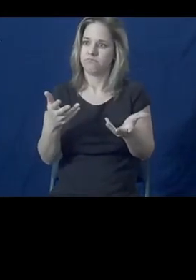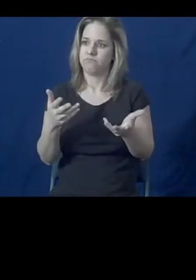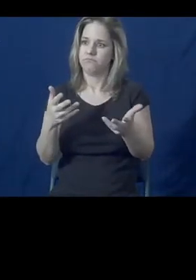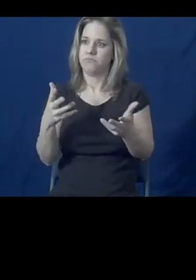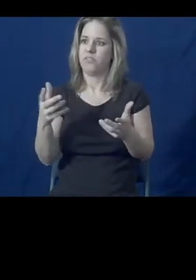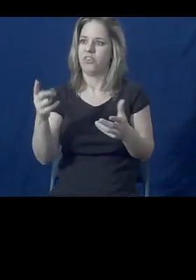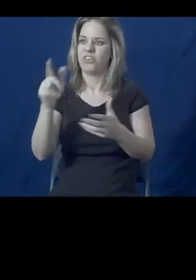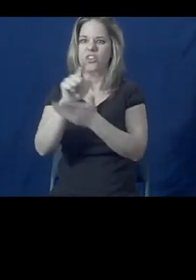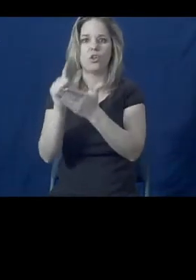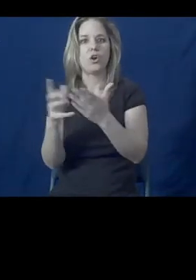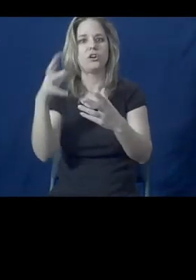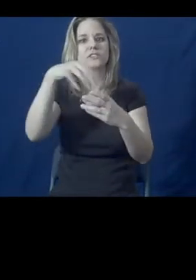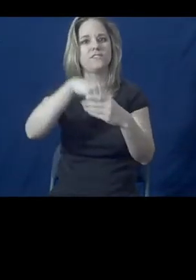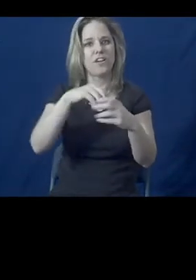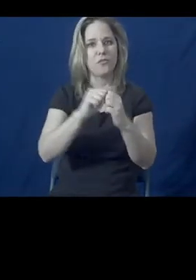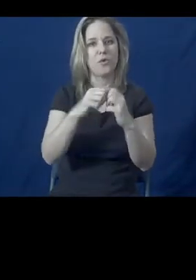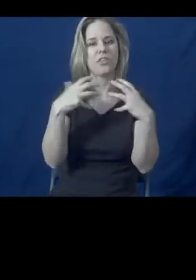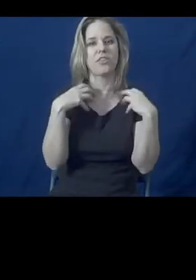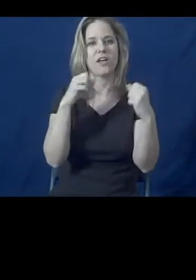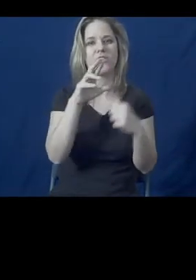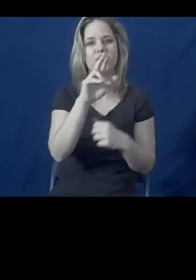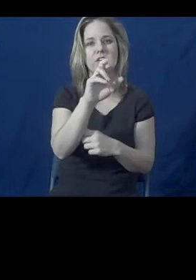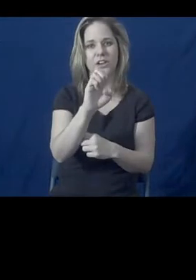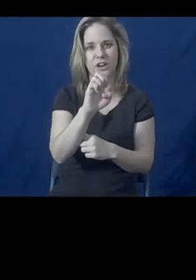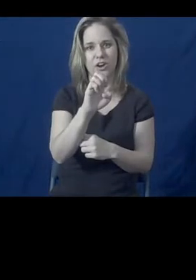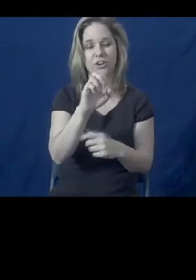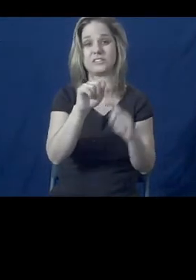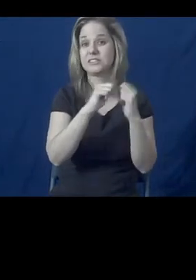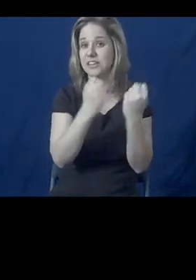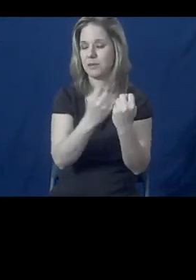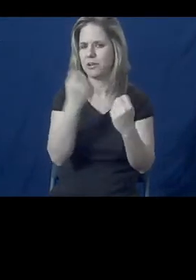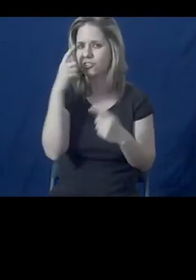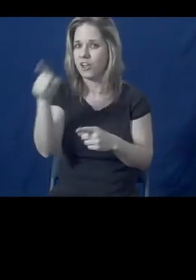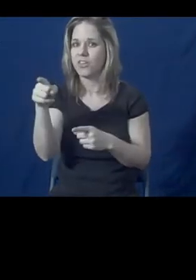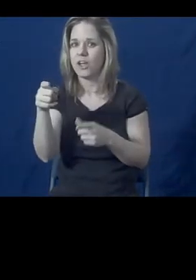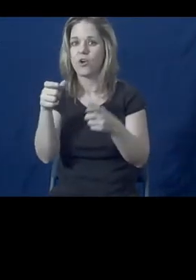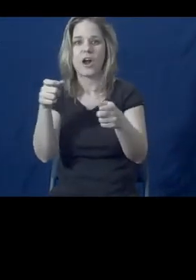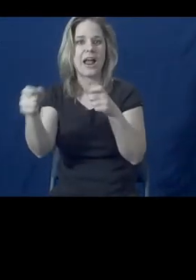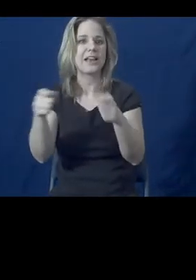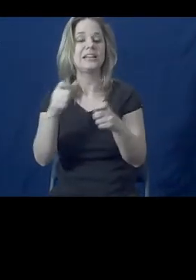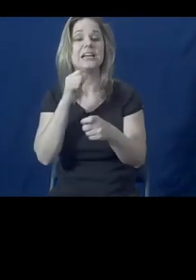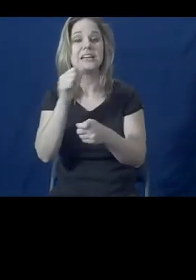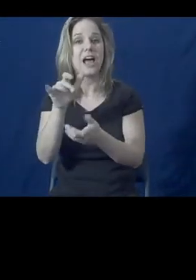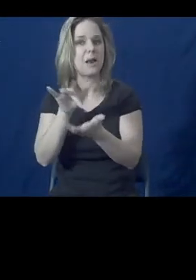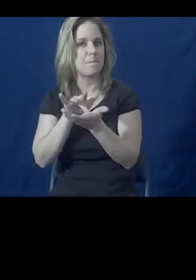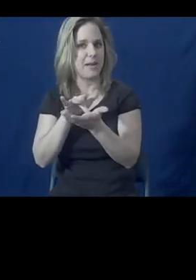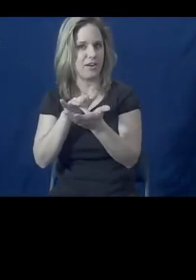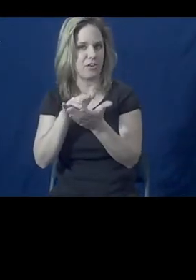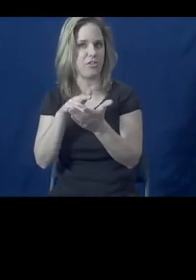team and addressing factors that are non-medical that are better bearing on health.